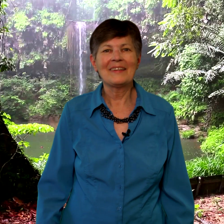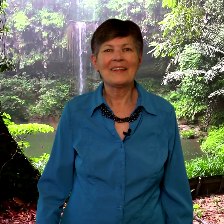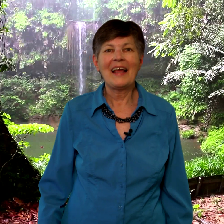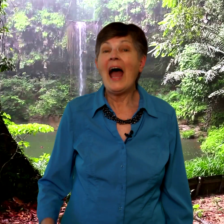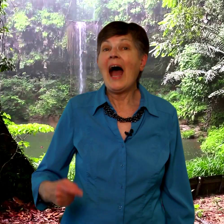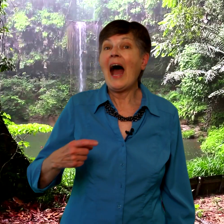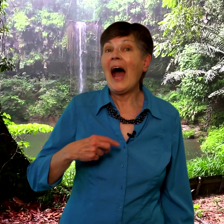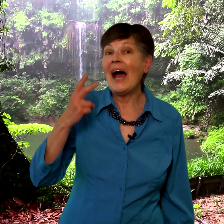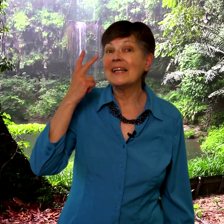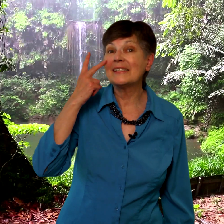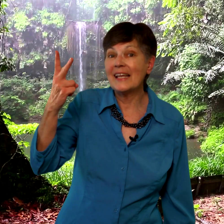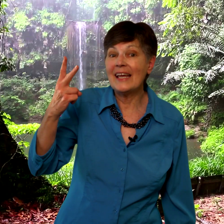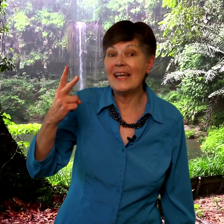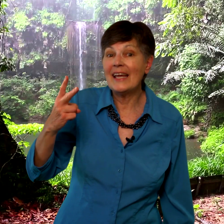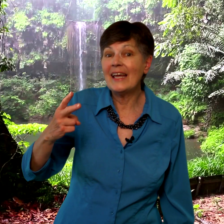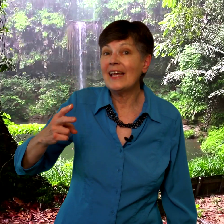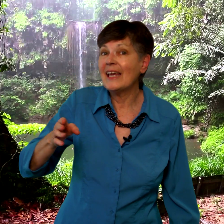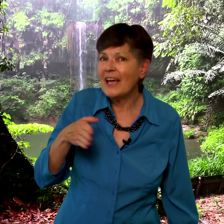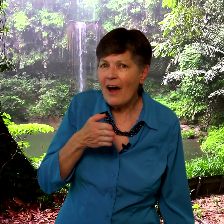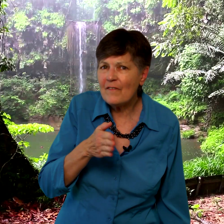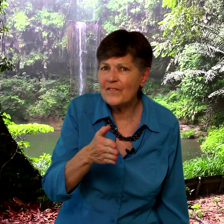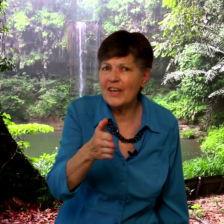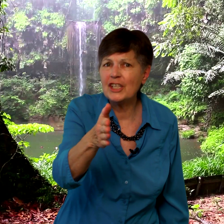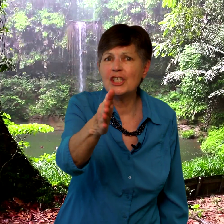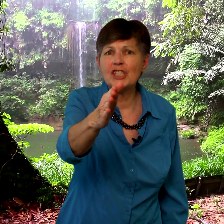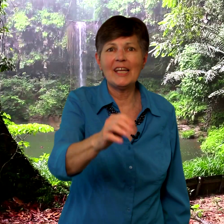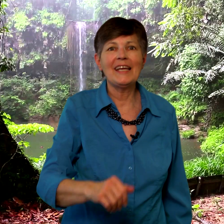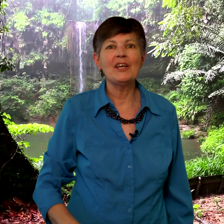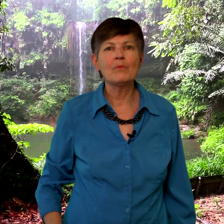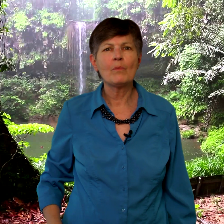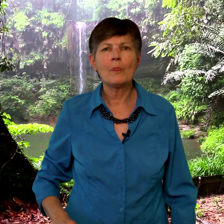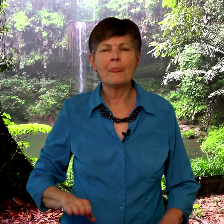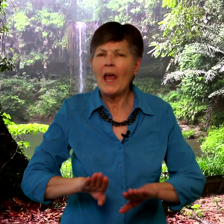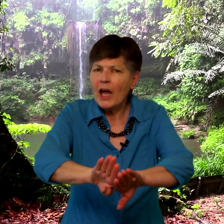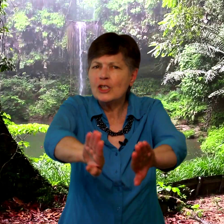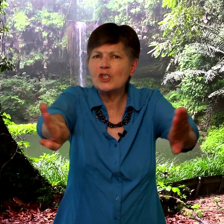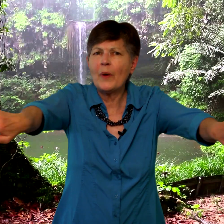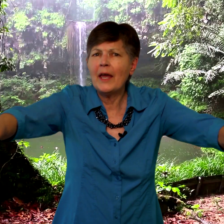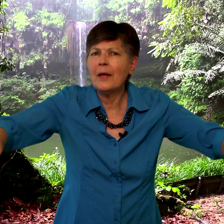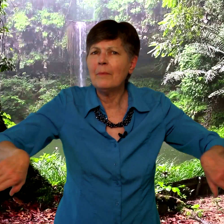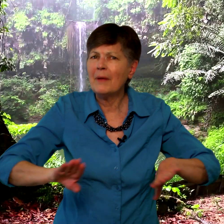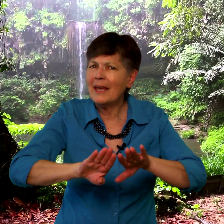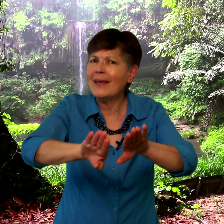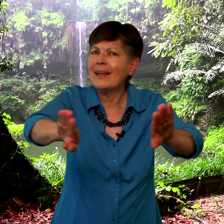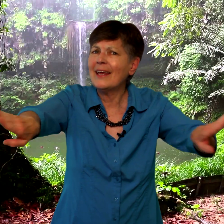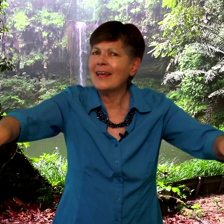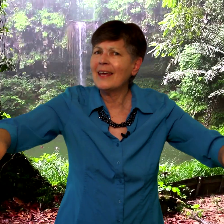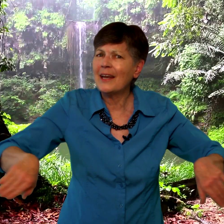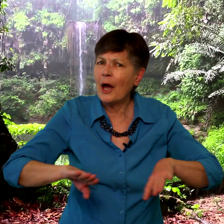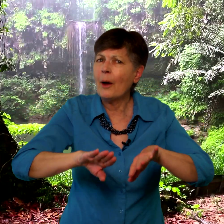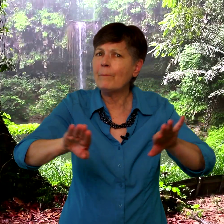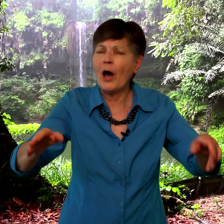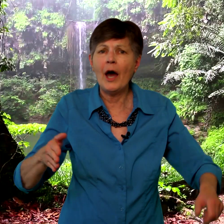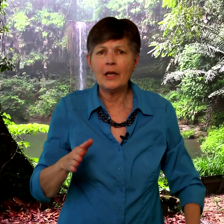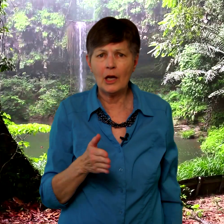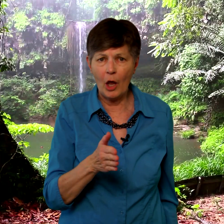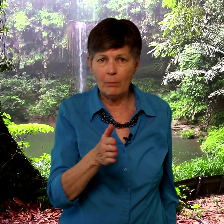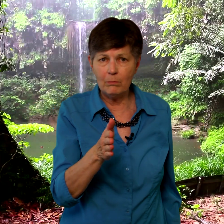I see a monkey swinging in a tree. Oop, oop,